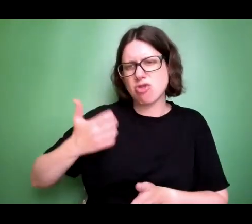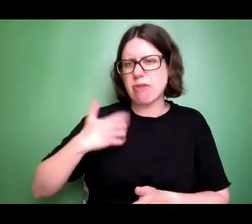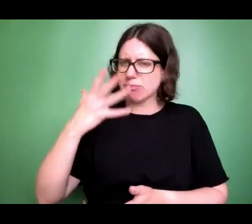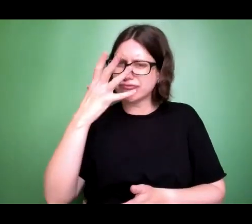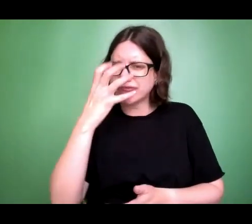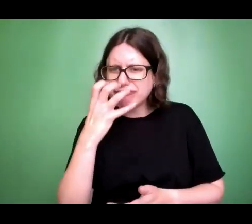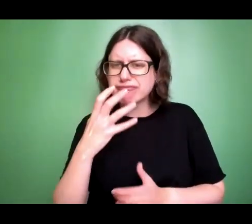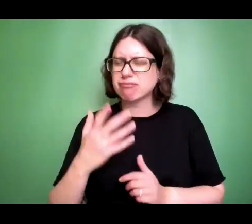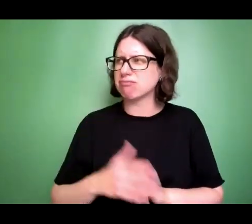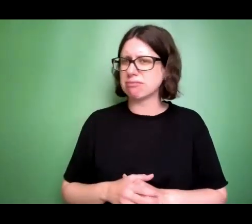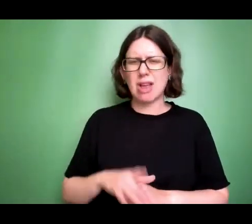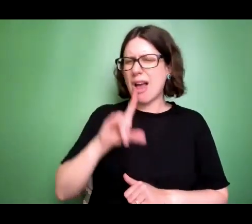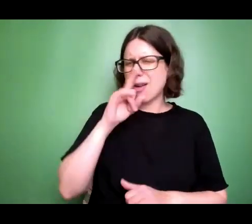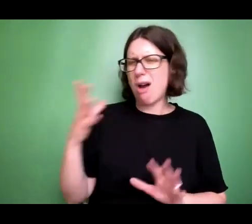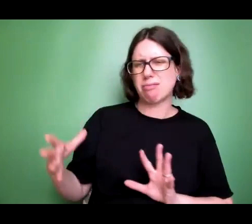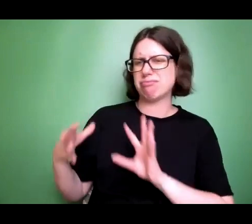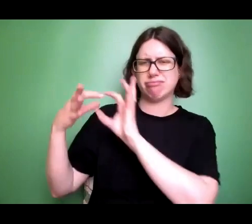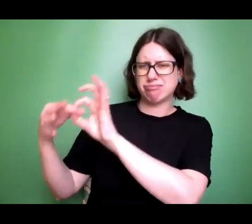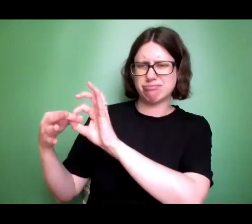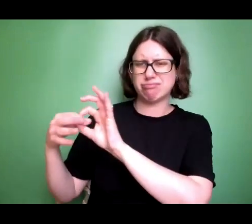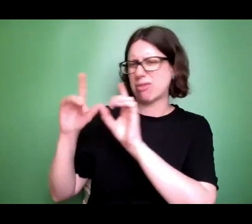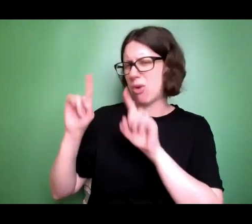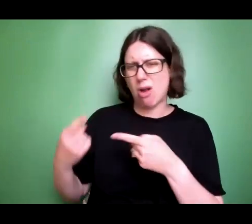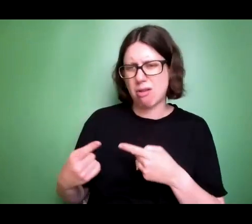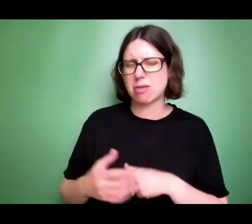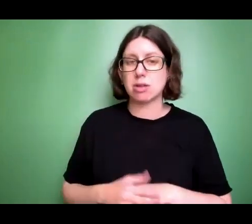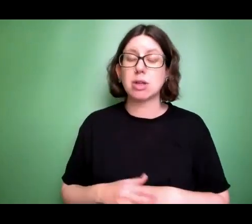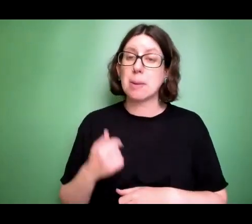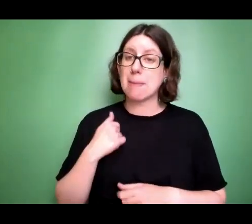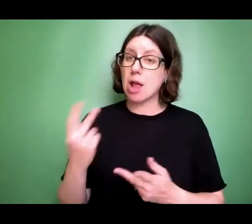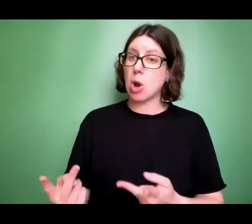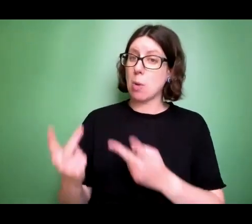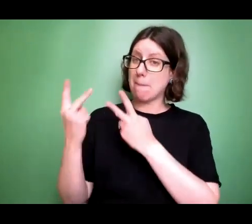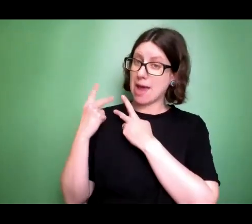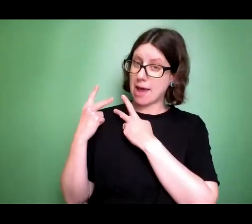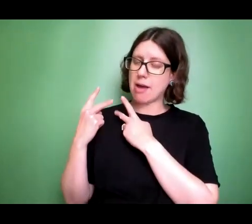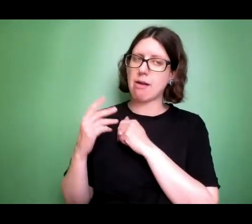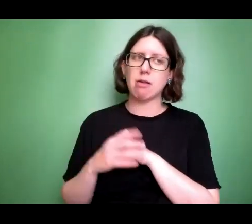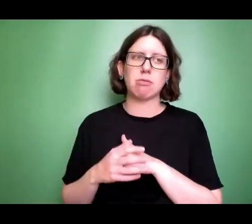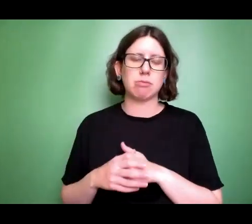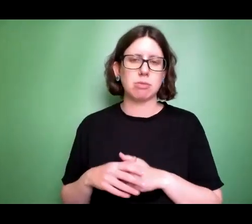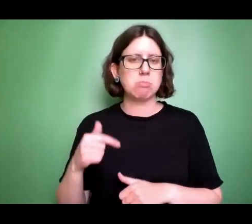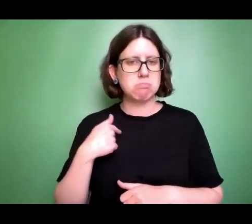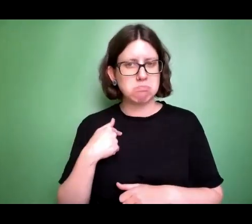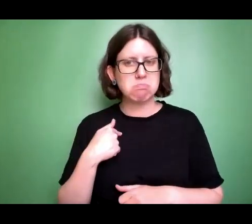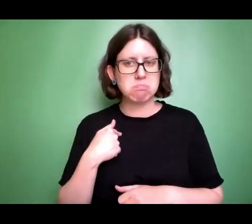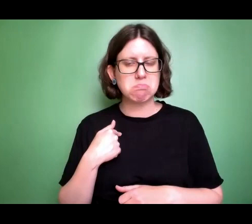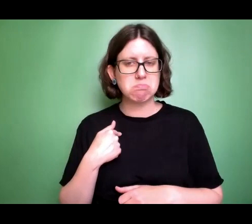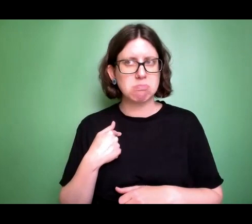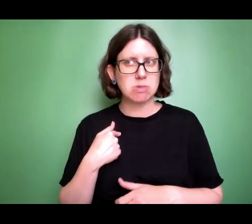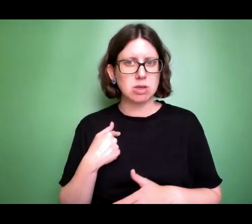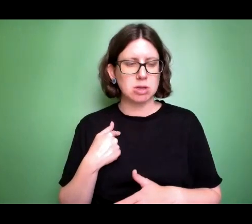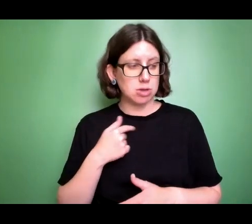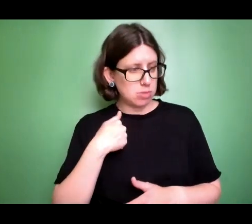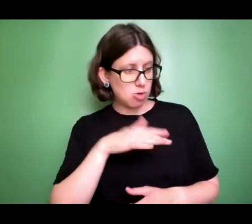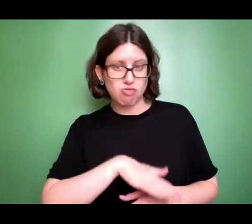impossible to ever get close to him. As I look back now, I realize that so much of my experience of love